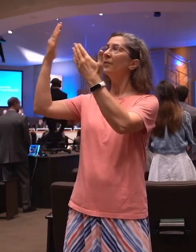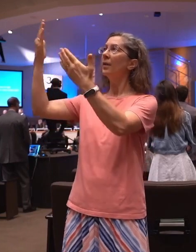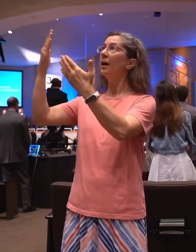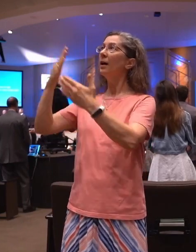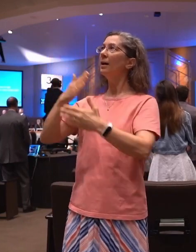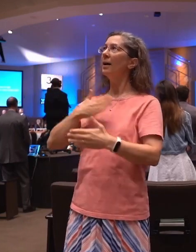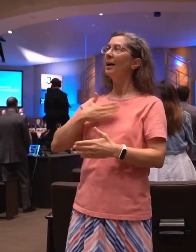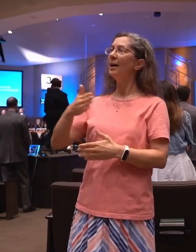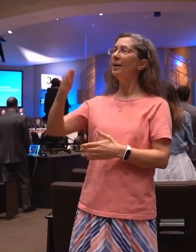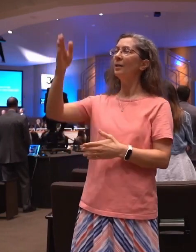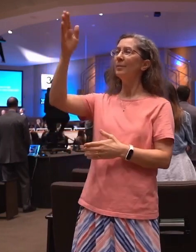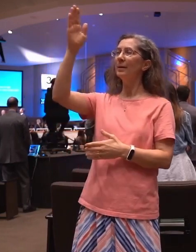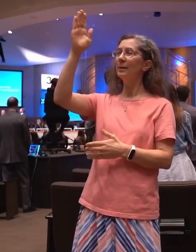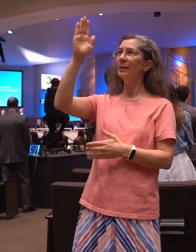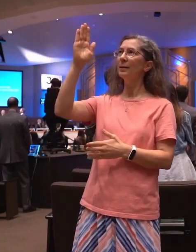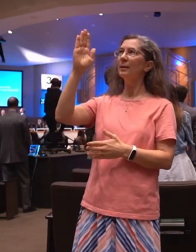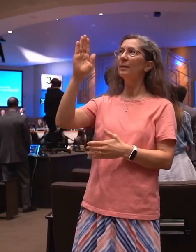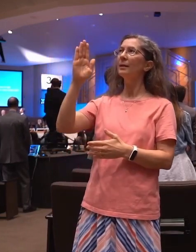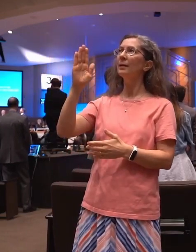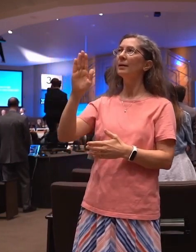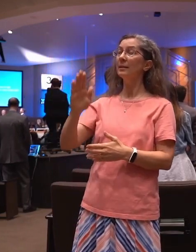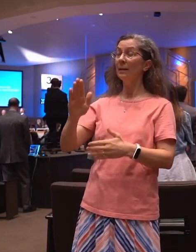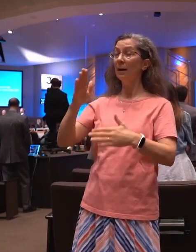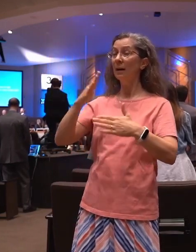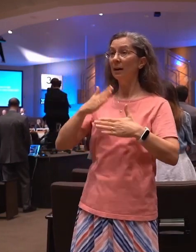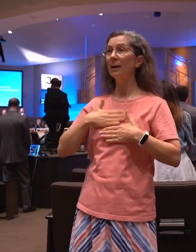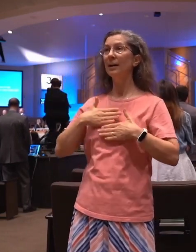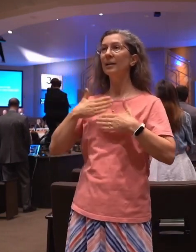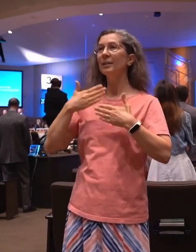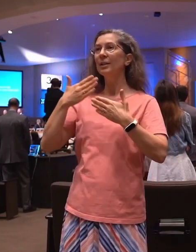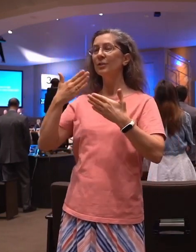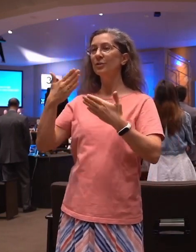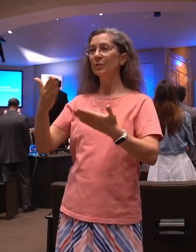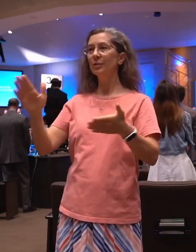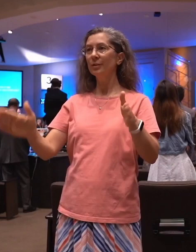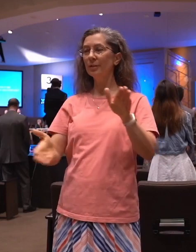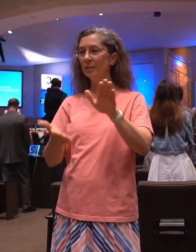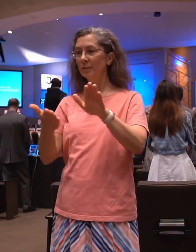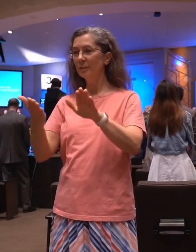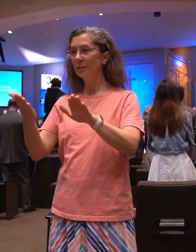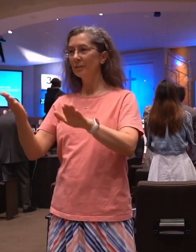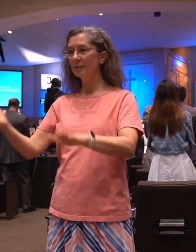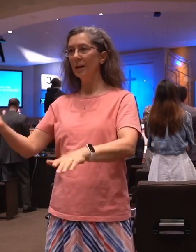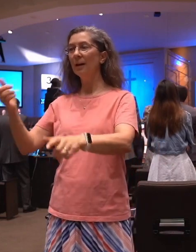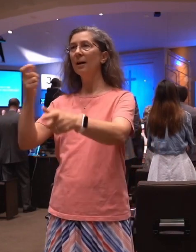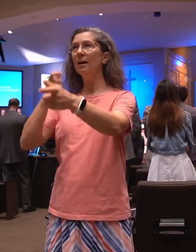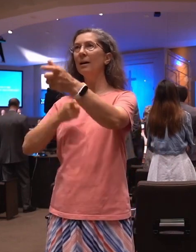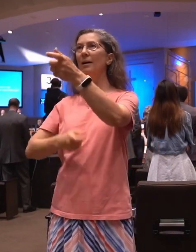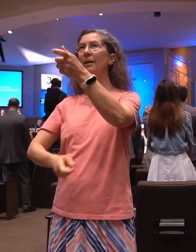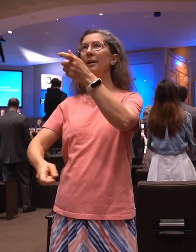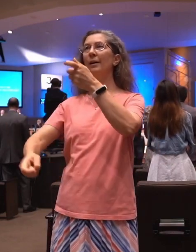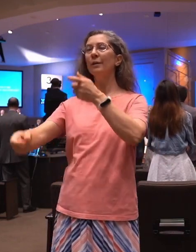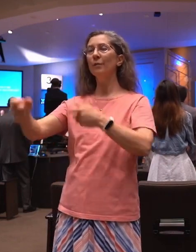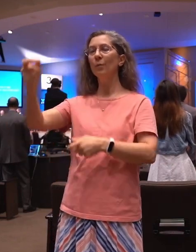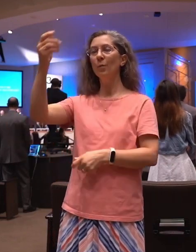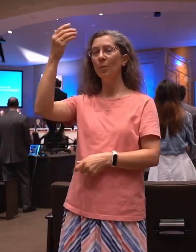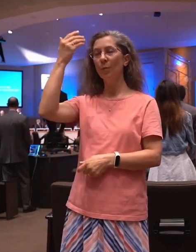Thou, my God, shouldst die for